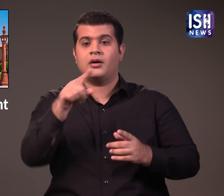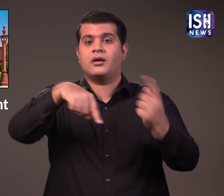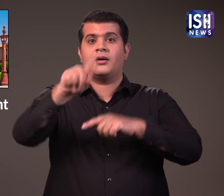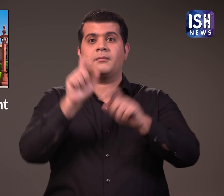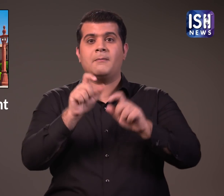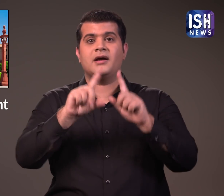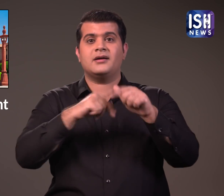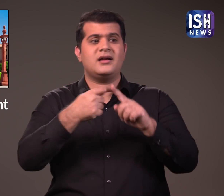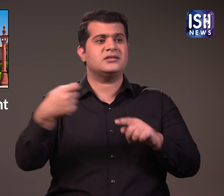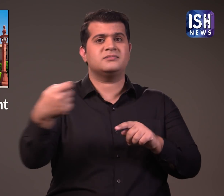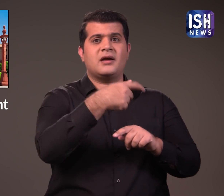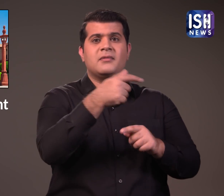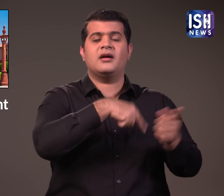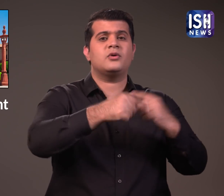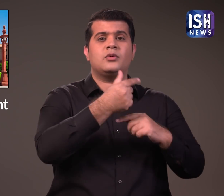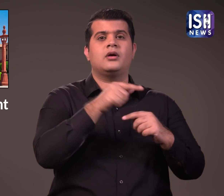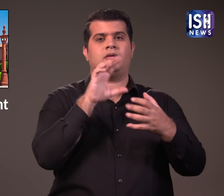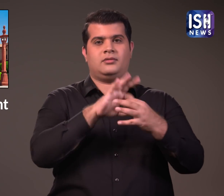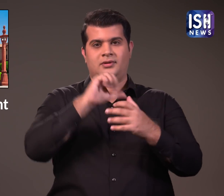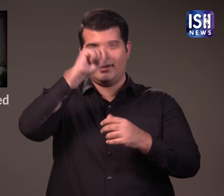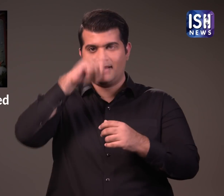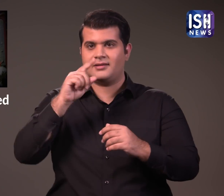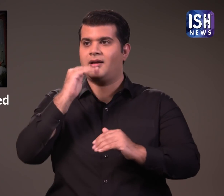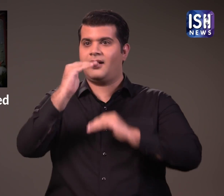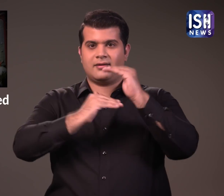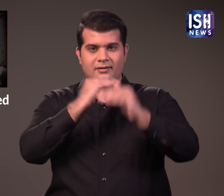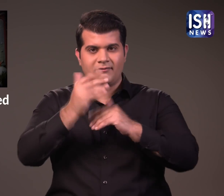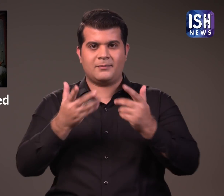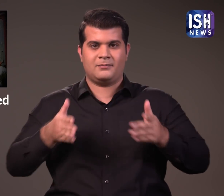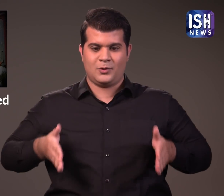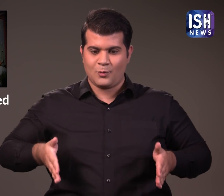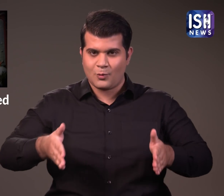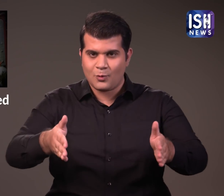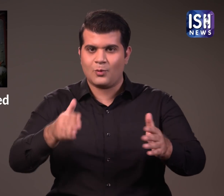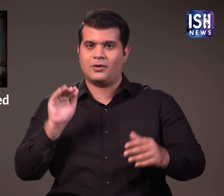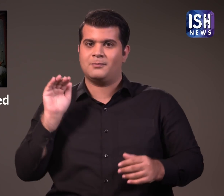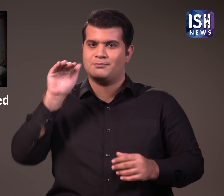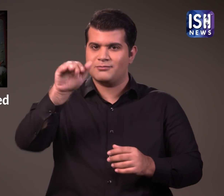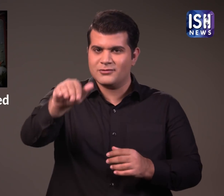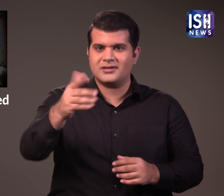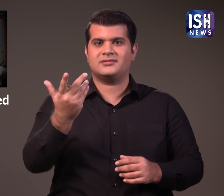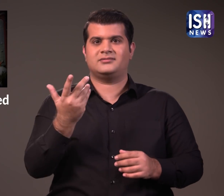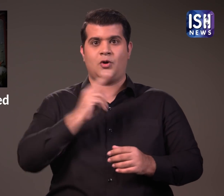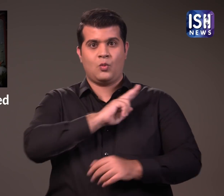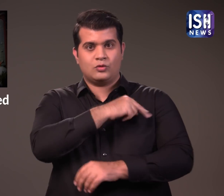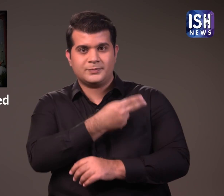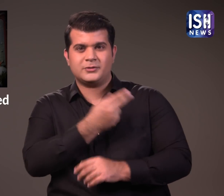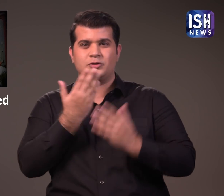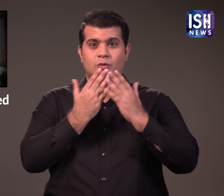As the tax money is used for India's development like building roads, bridges, hospitals, schools, etc.